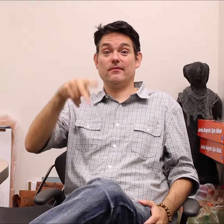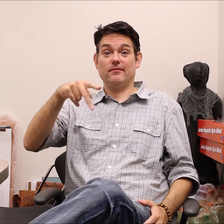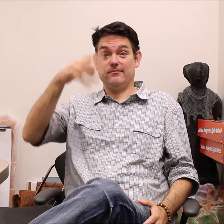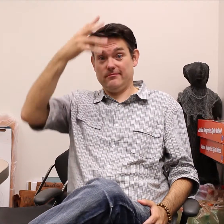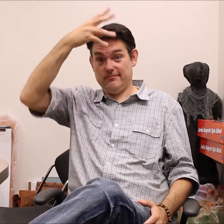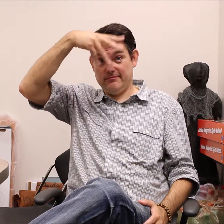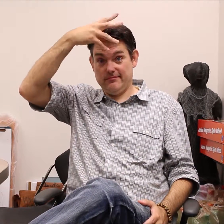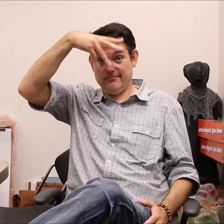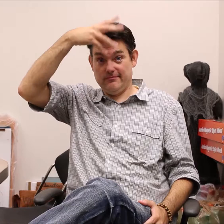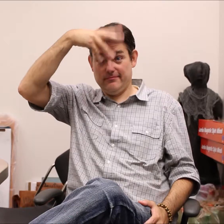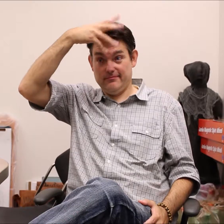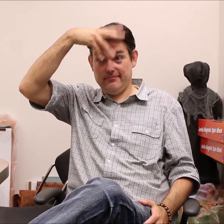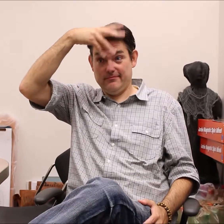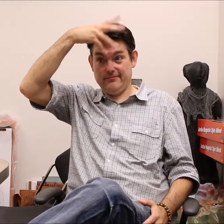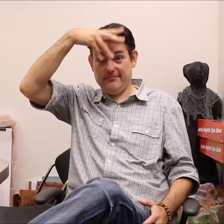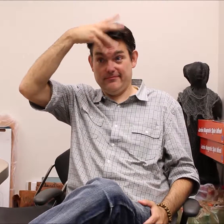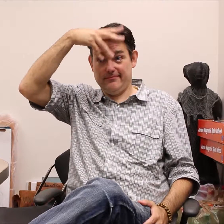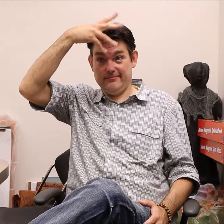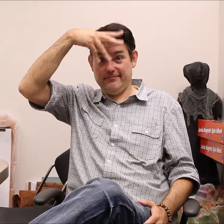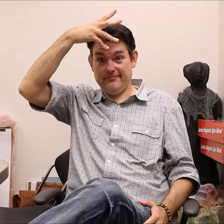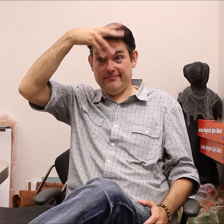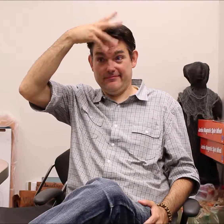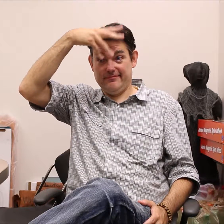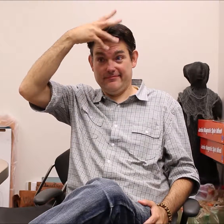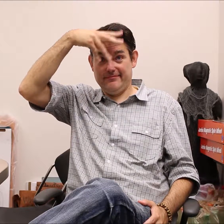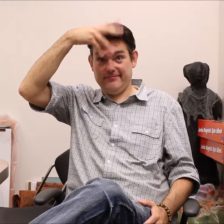Trump. This is his sign, Trump.